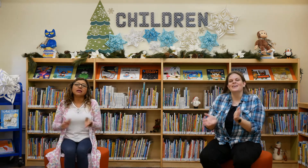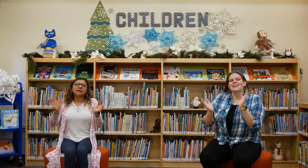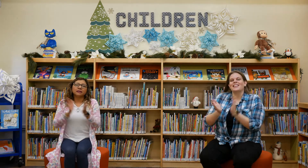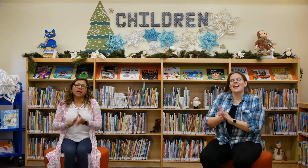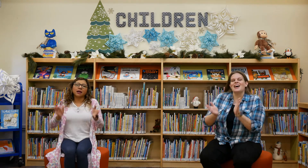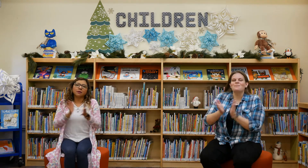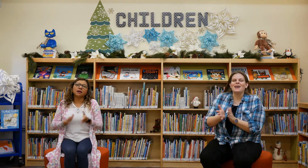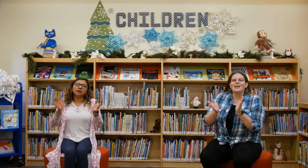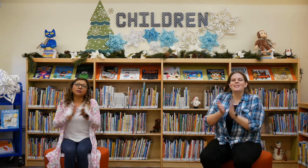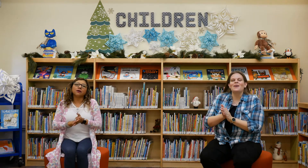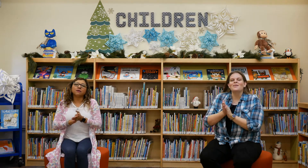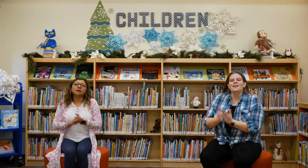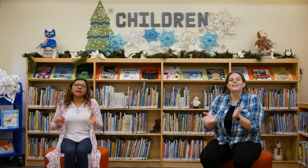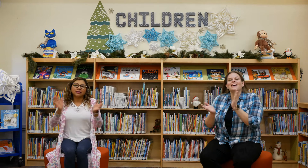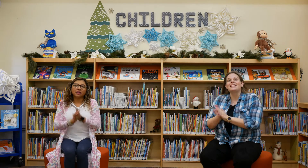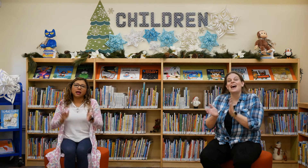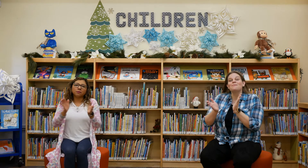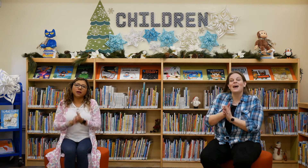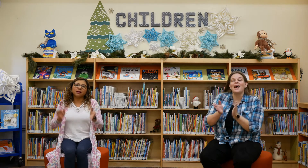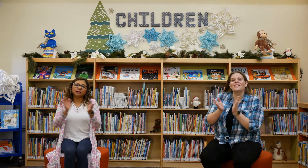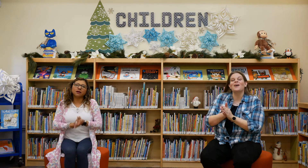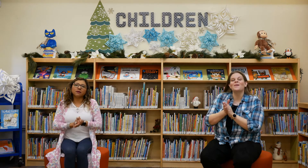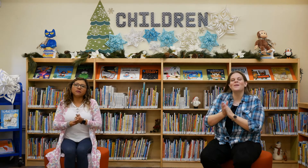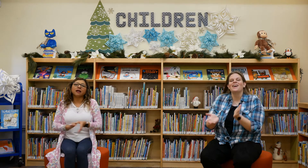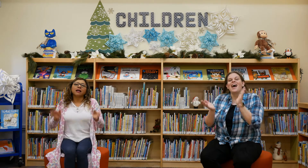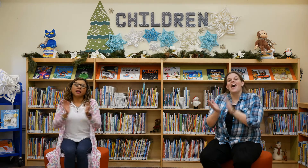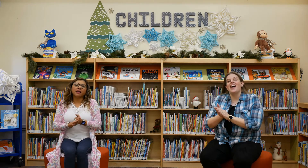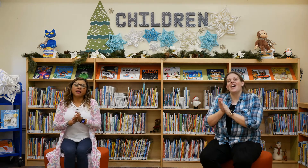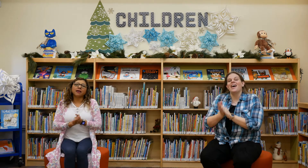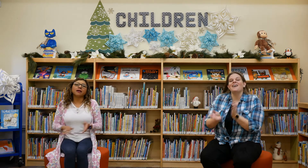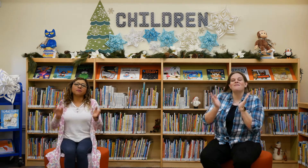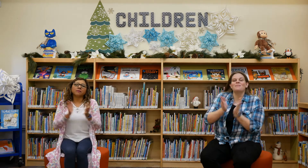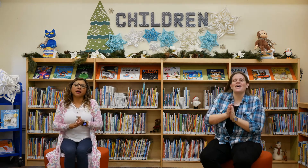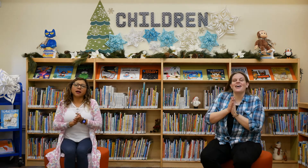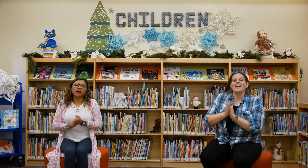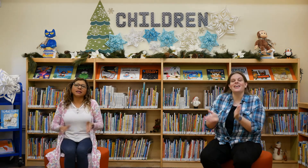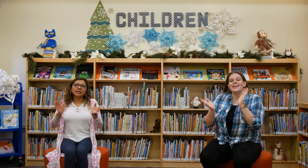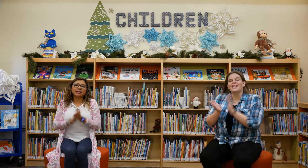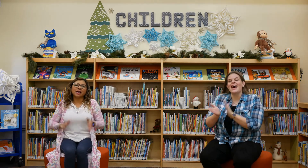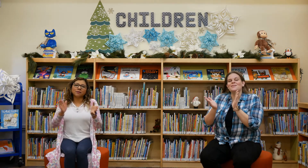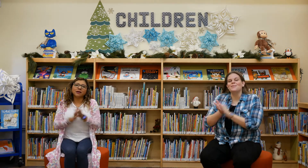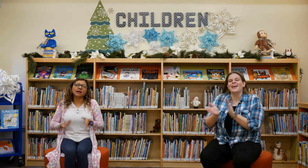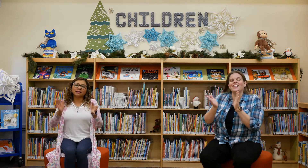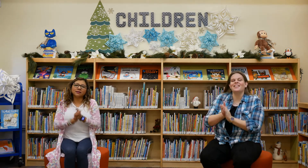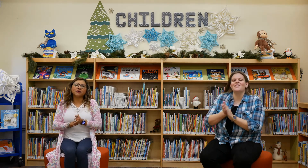clap hello, clap hello, everybody clap hello,